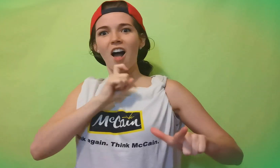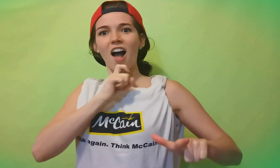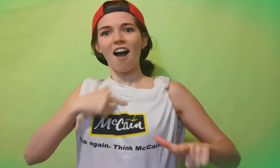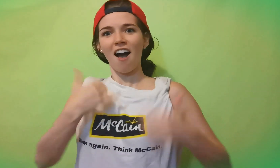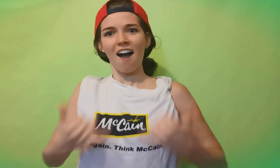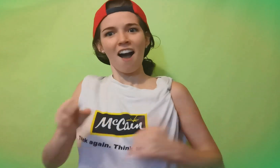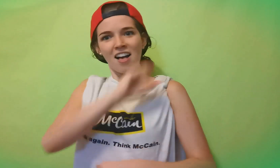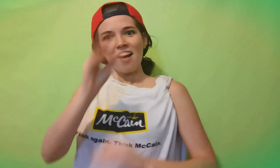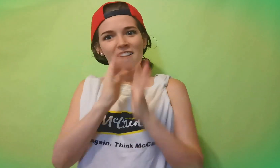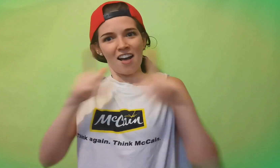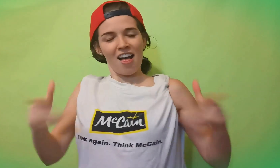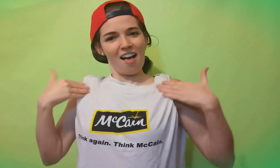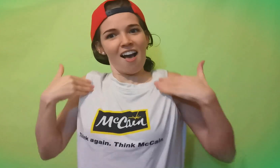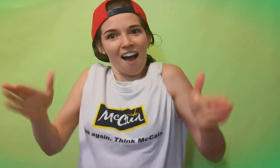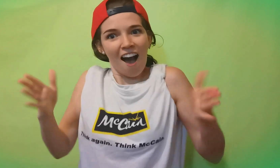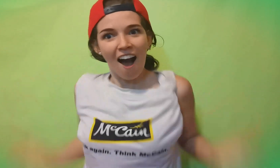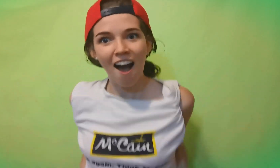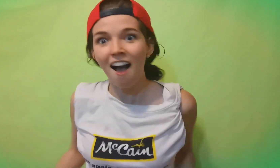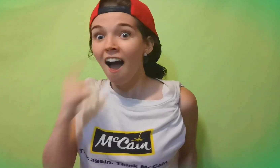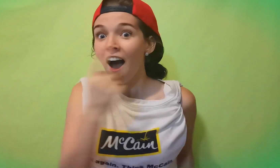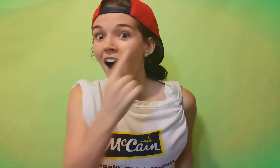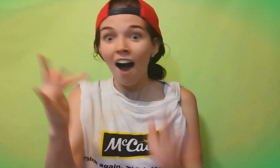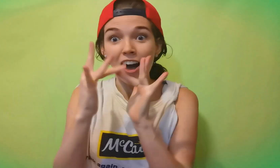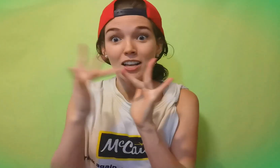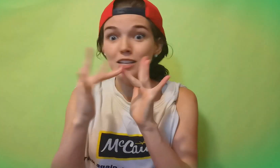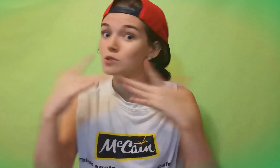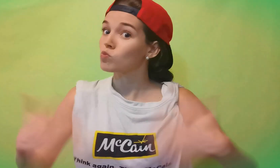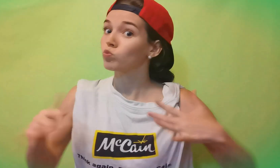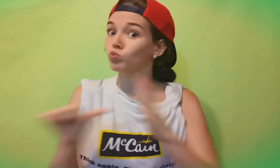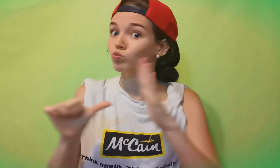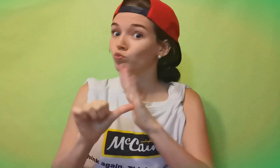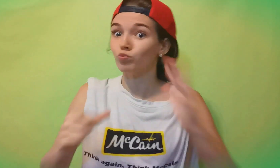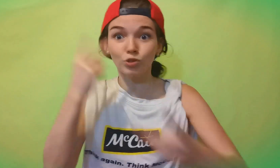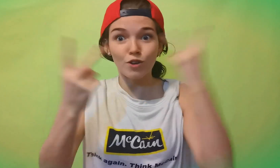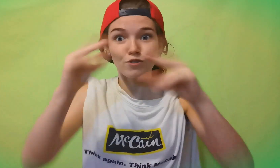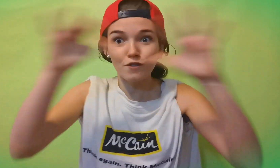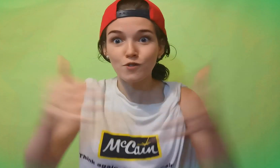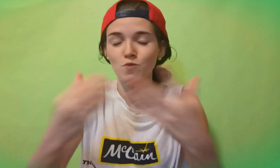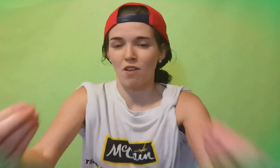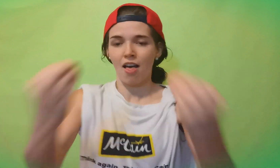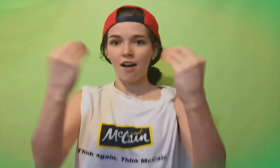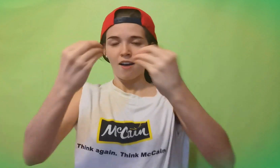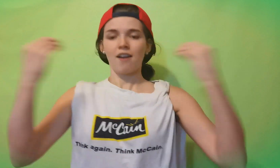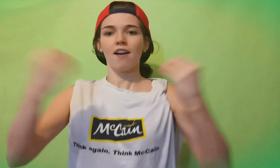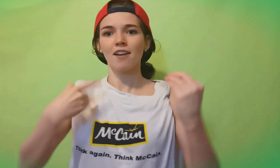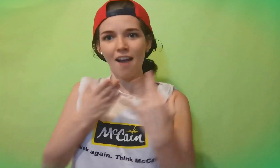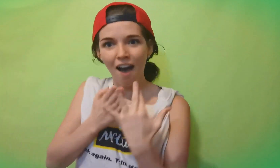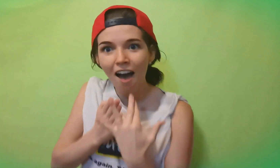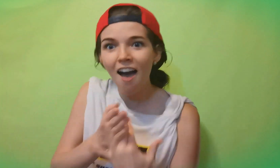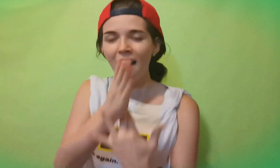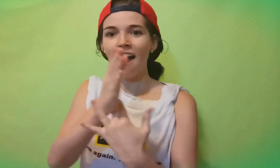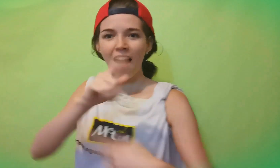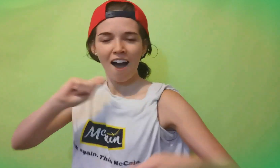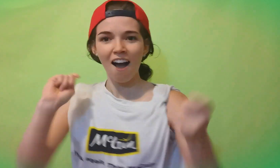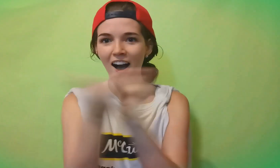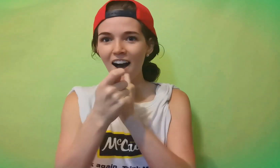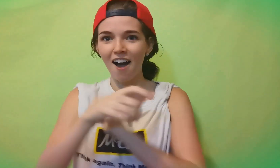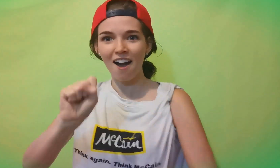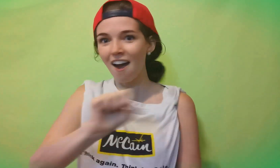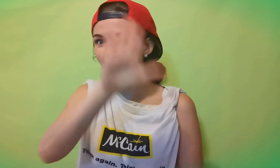to use your mother tongue for this language now it's just become icon it is an important feature because the visual world is a great big teacher improved access what a